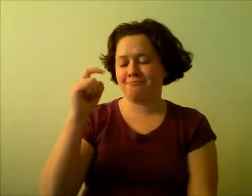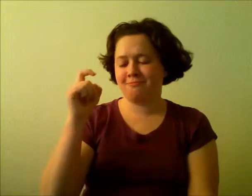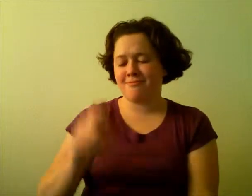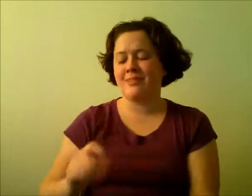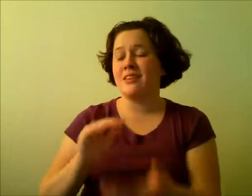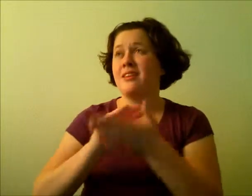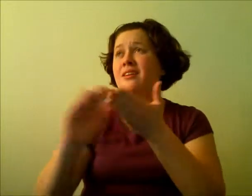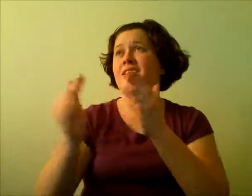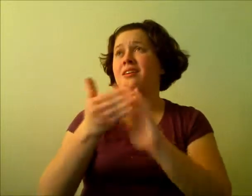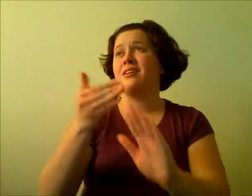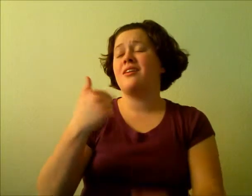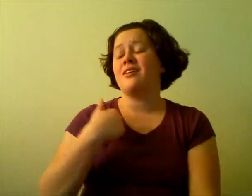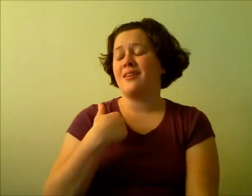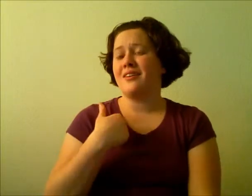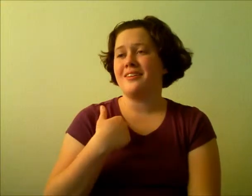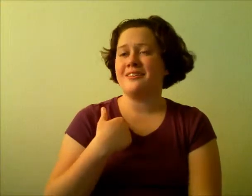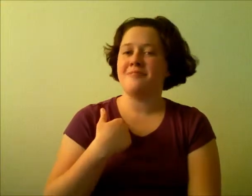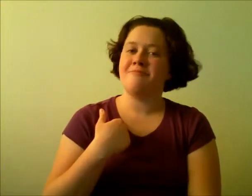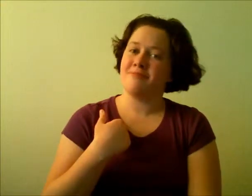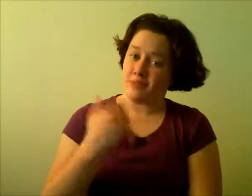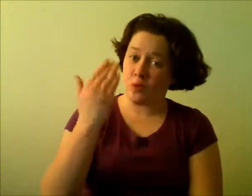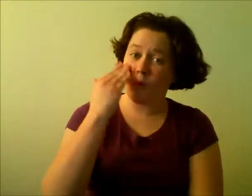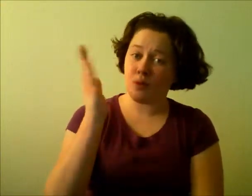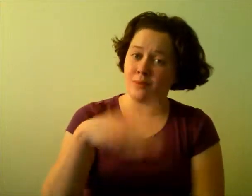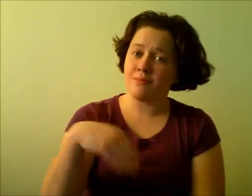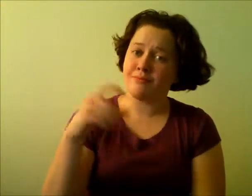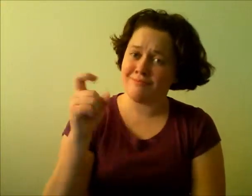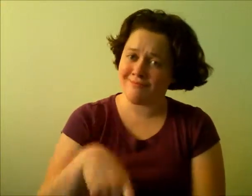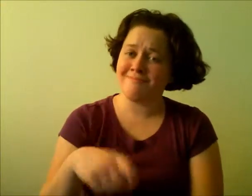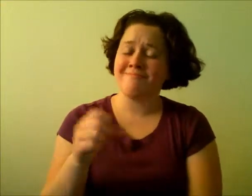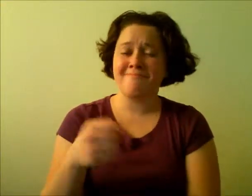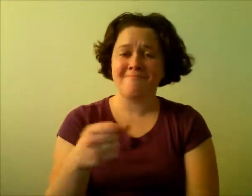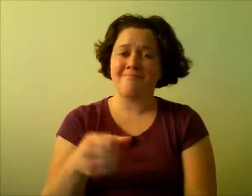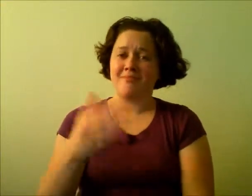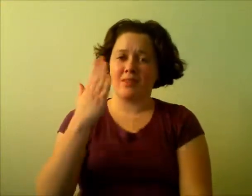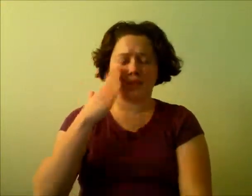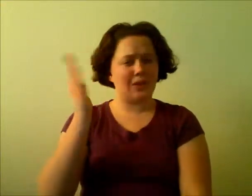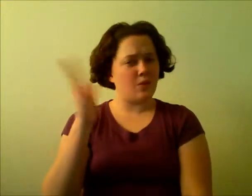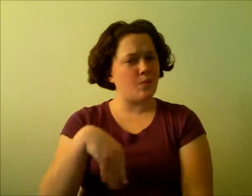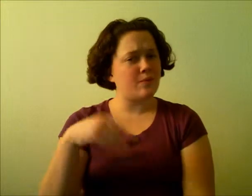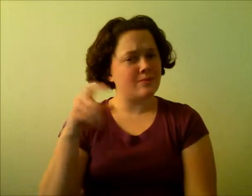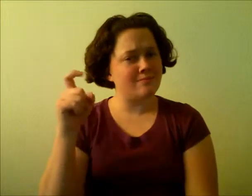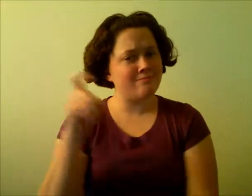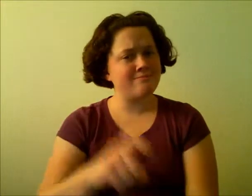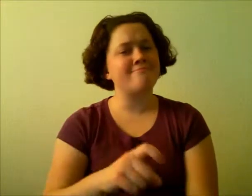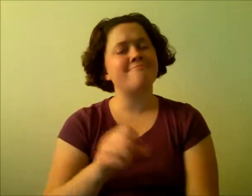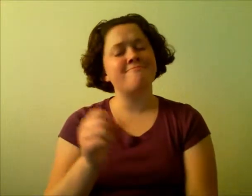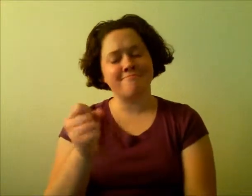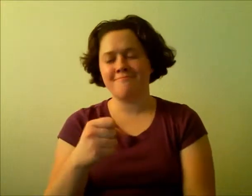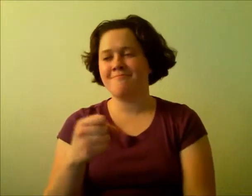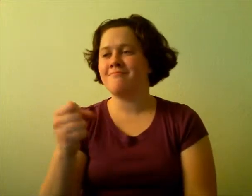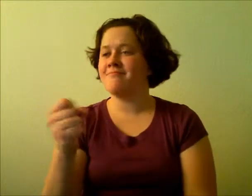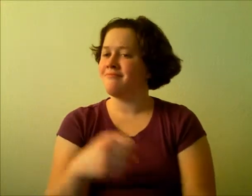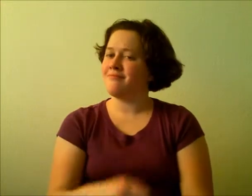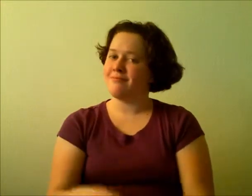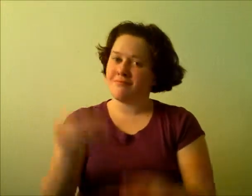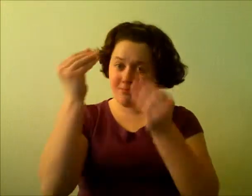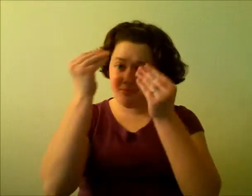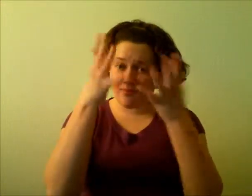Forgiveness You know we need that, that, that You know we need that, that, that You know we